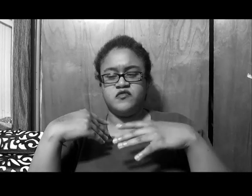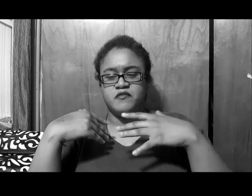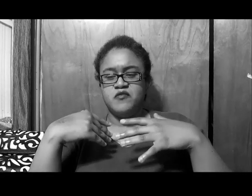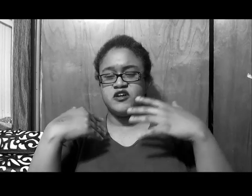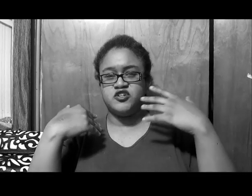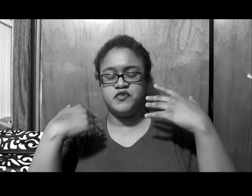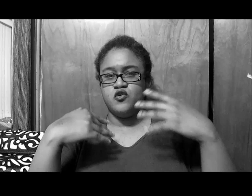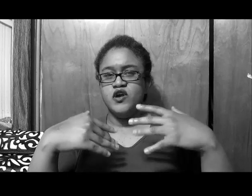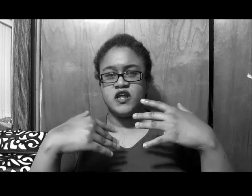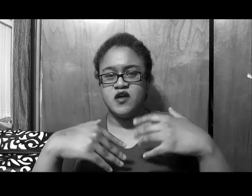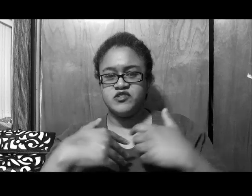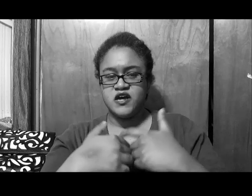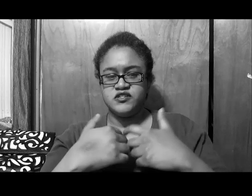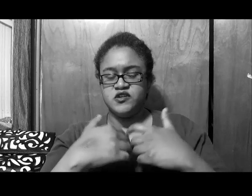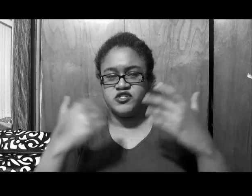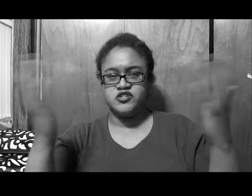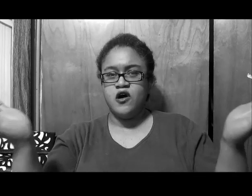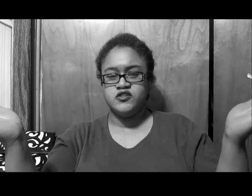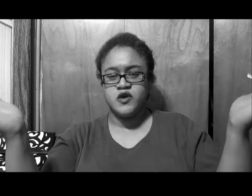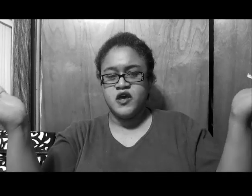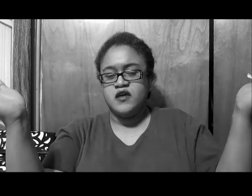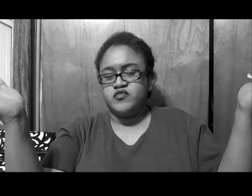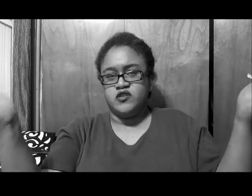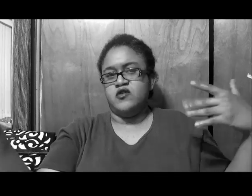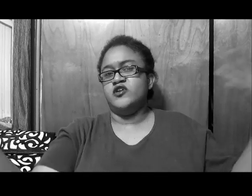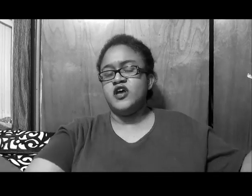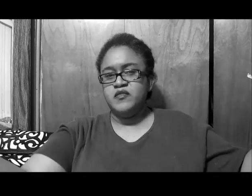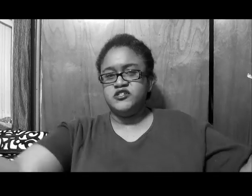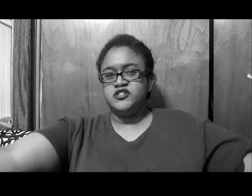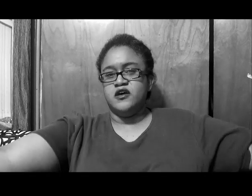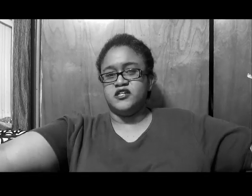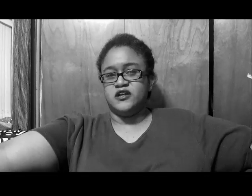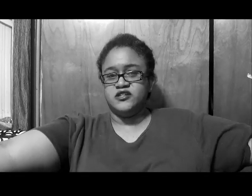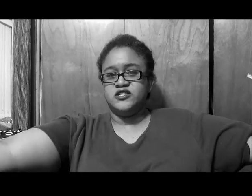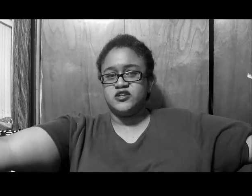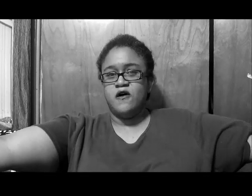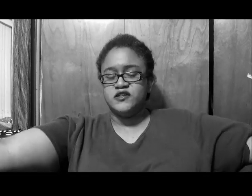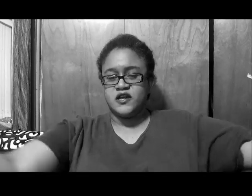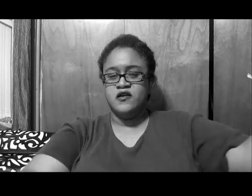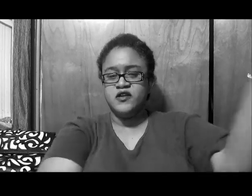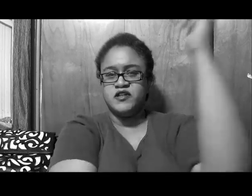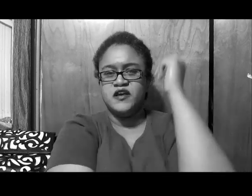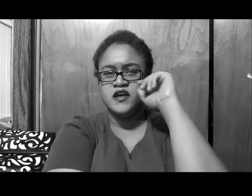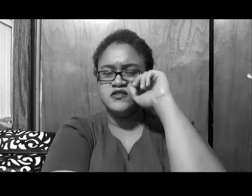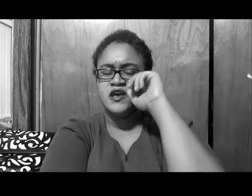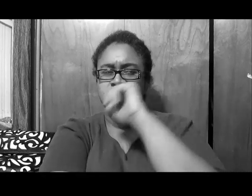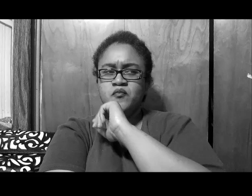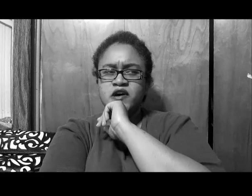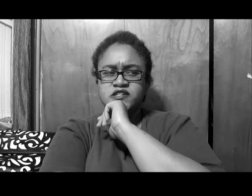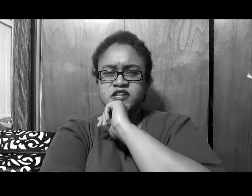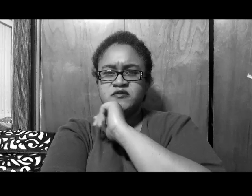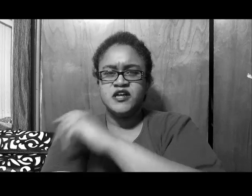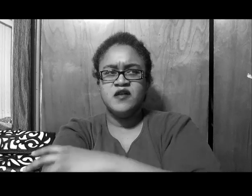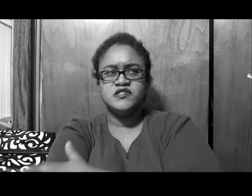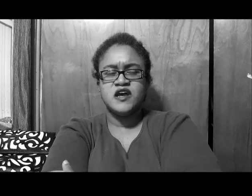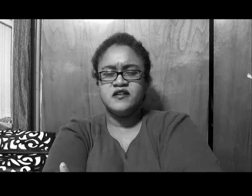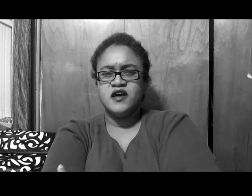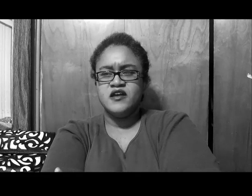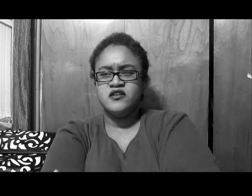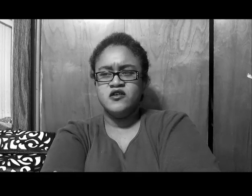with Mamadon, she'd be the queen, and Amazon stuff, she's tall as, you know, you got to she's tall as hell, and everything else, but at the same time, it's kind of like, you know,